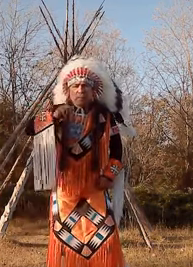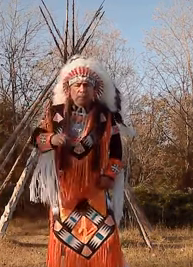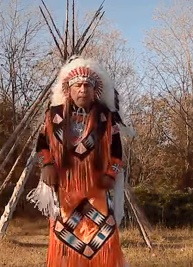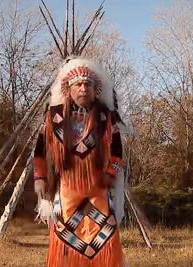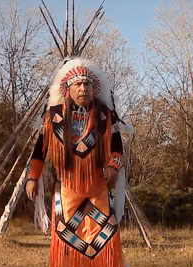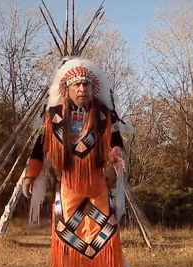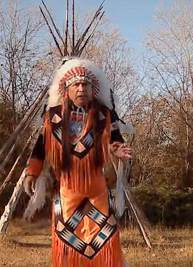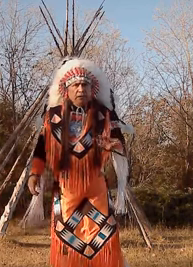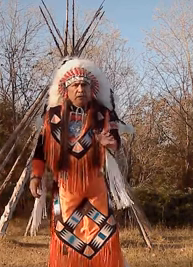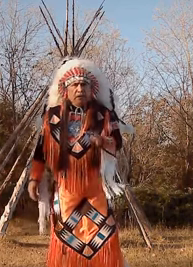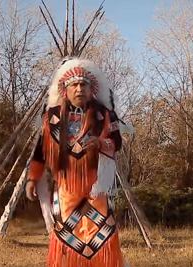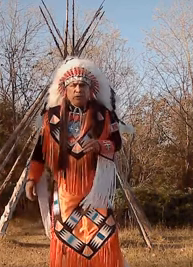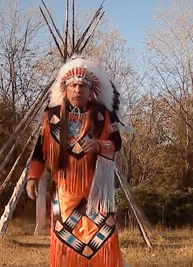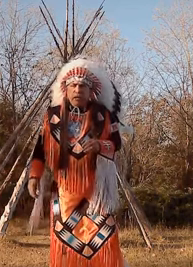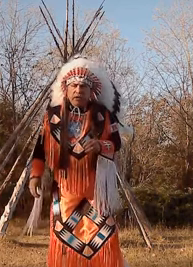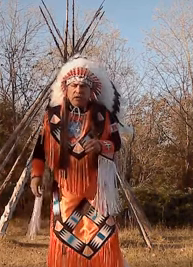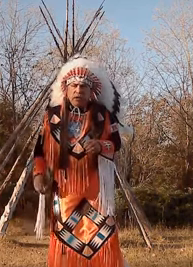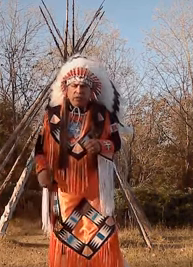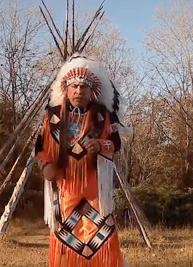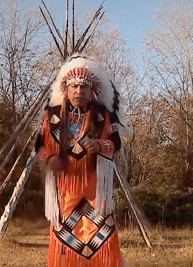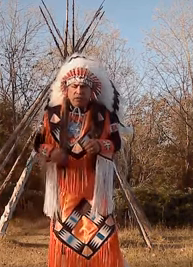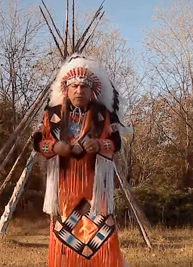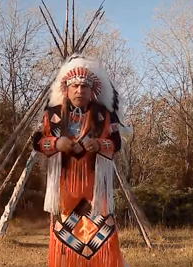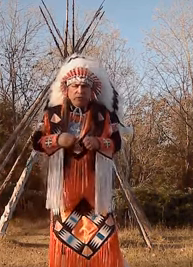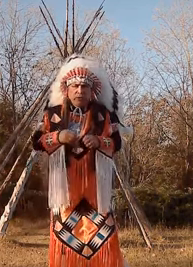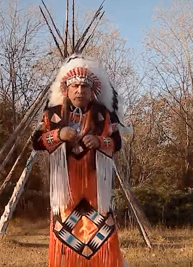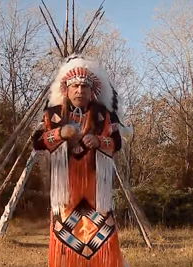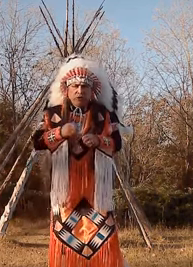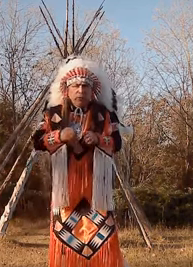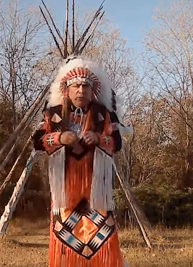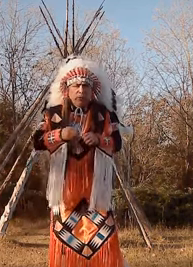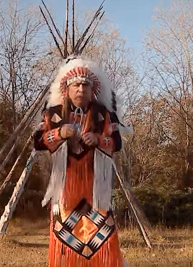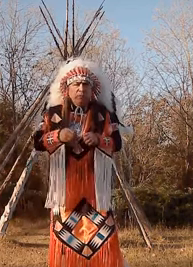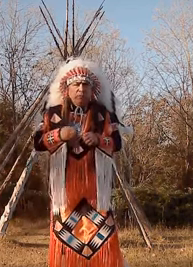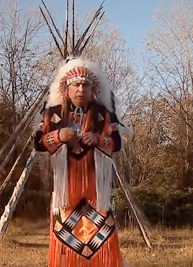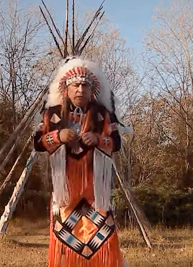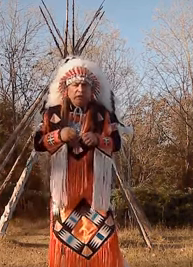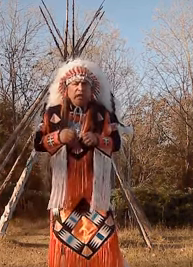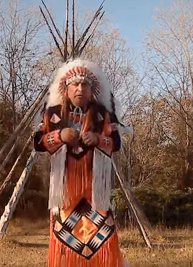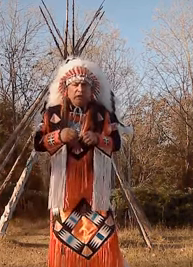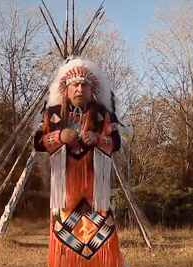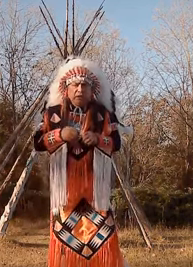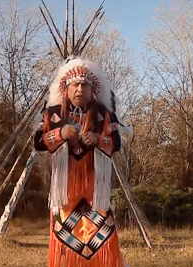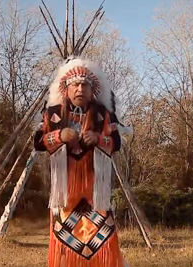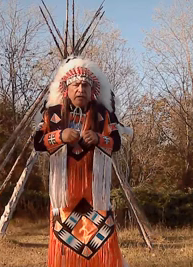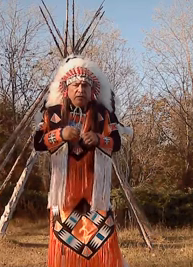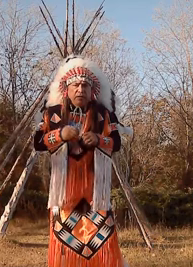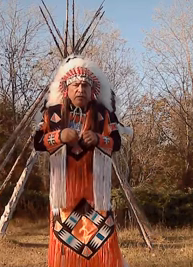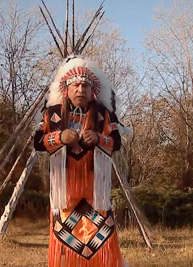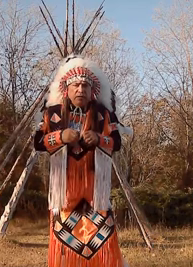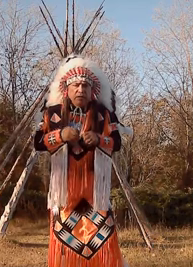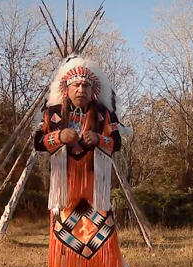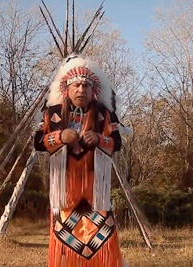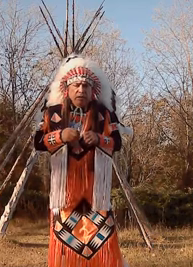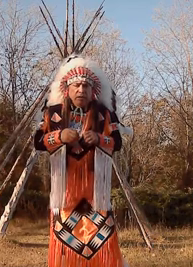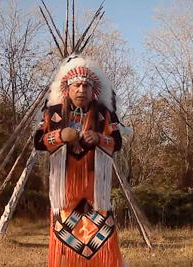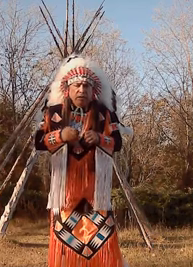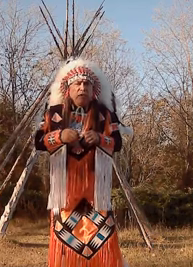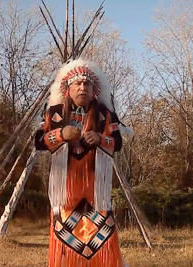okay many of us elders we like coffee so if we want to take off we remember there was a time that we used to have to uh grind